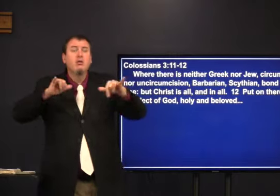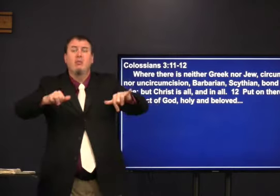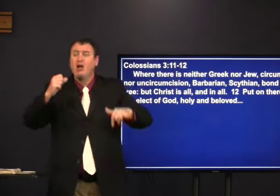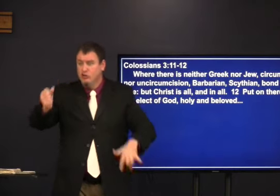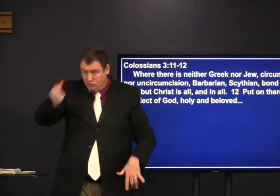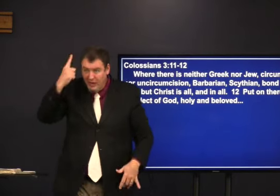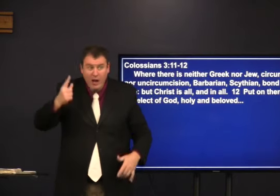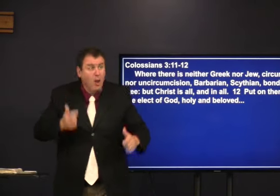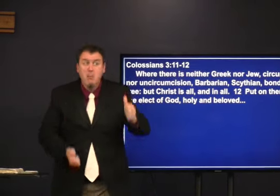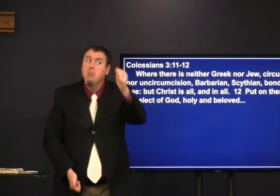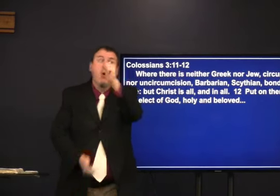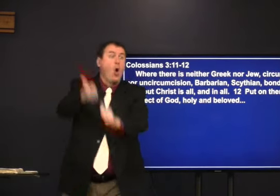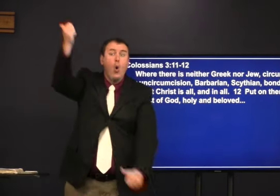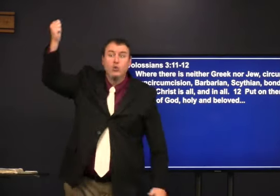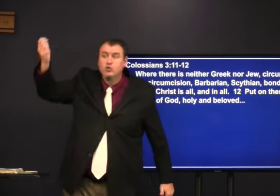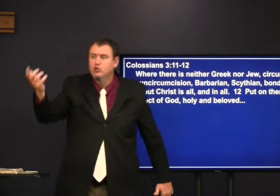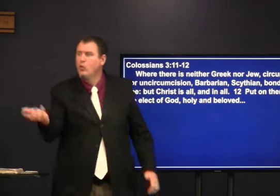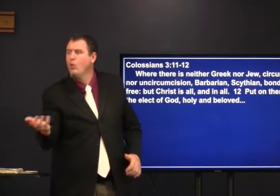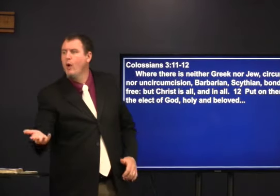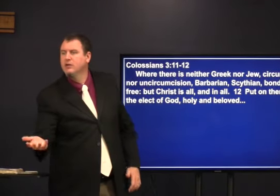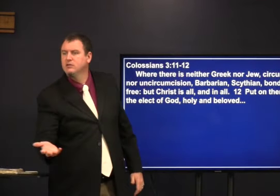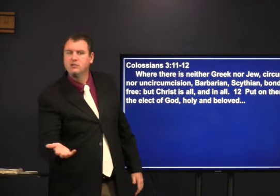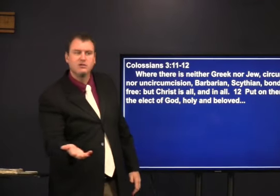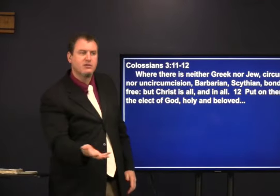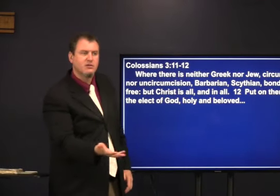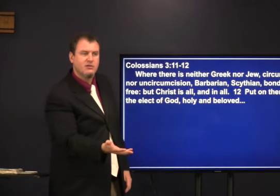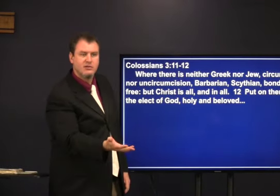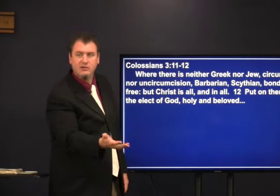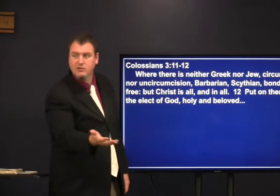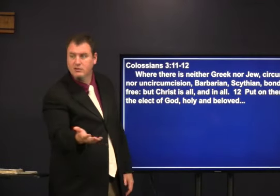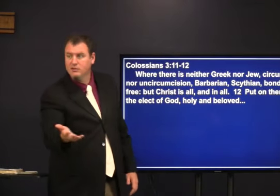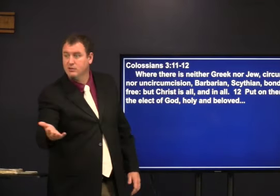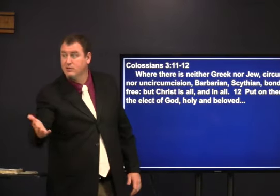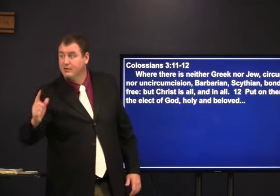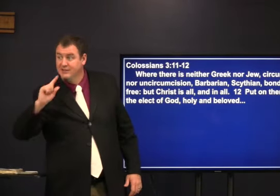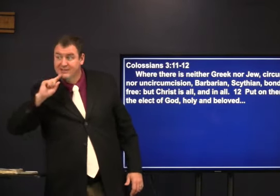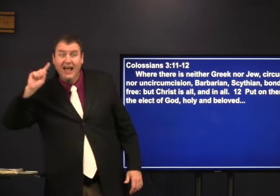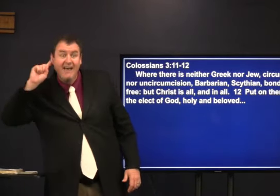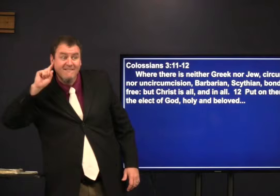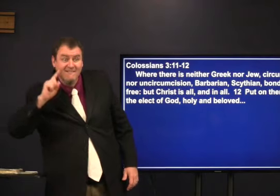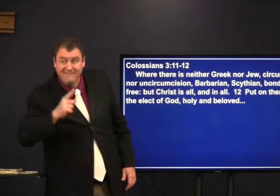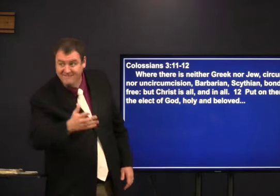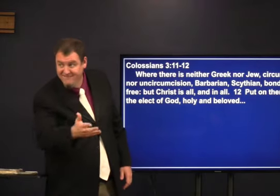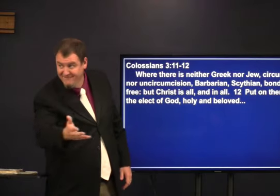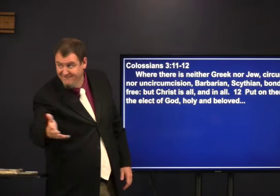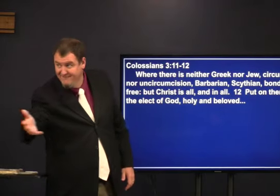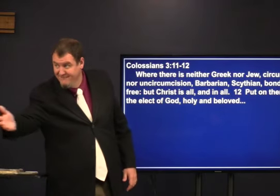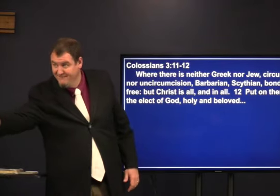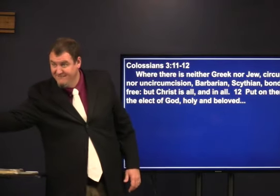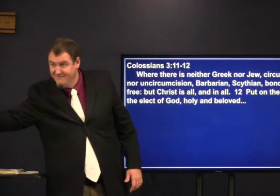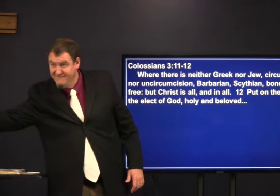So we have a diverse church. Most of you are deaf.